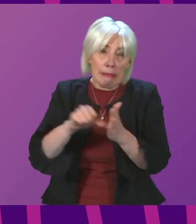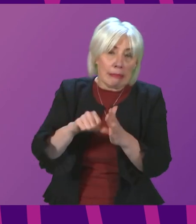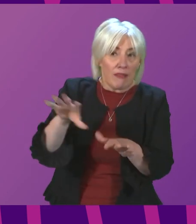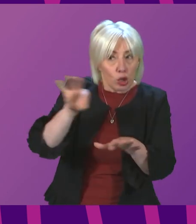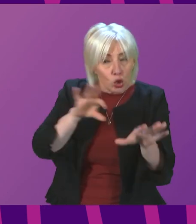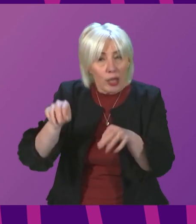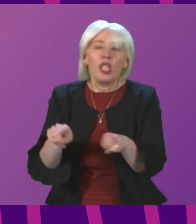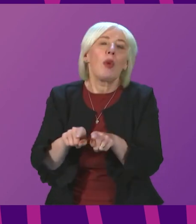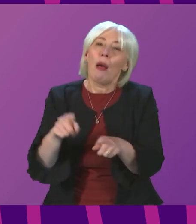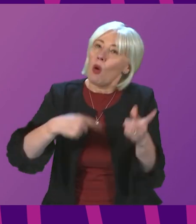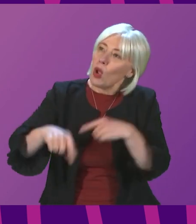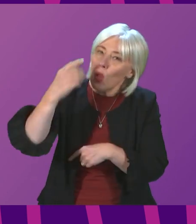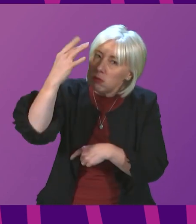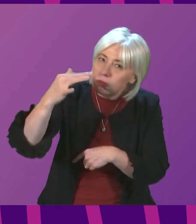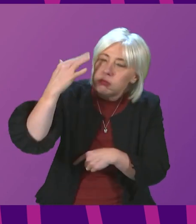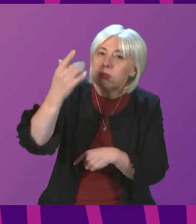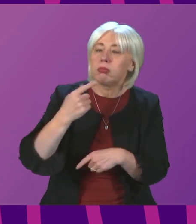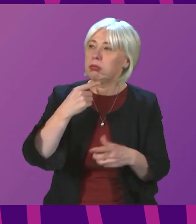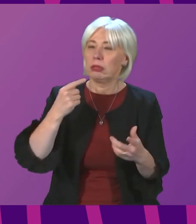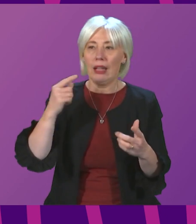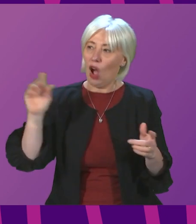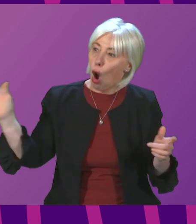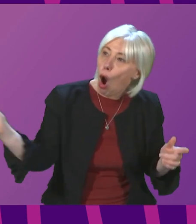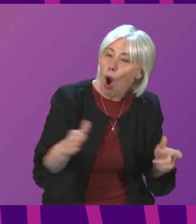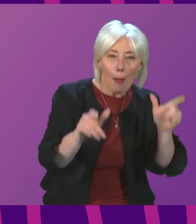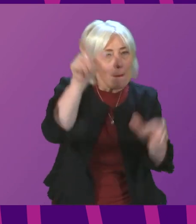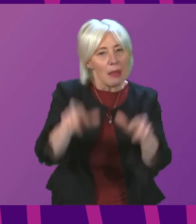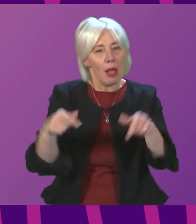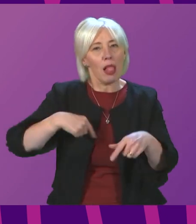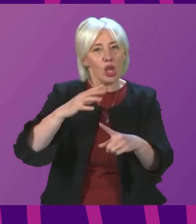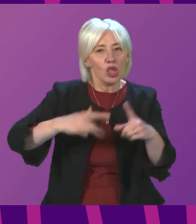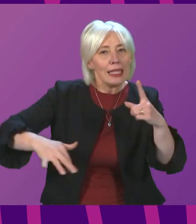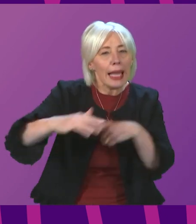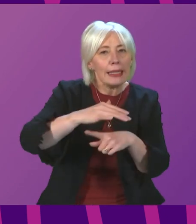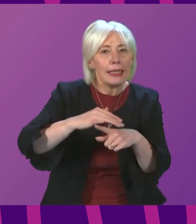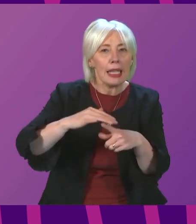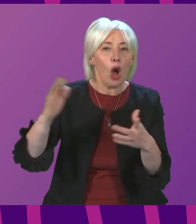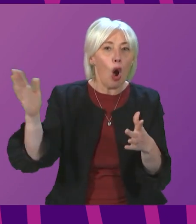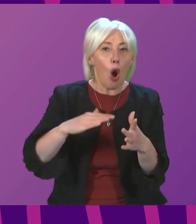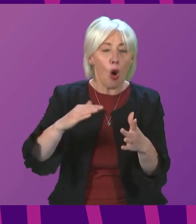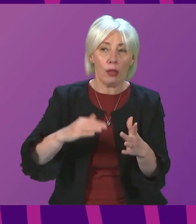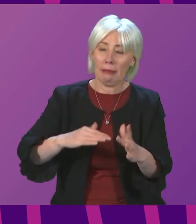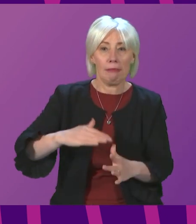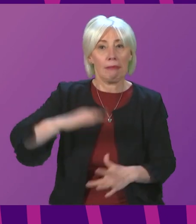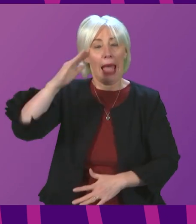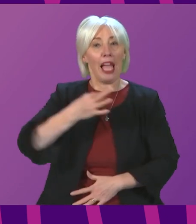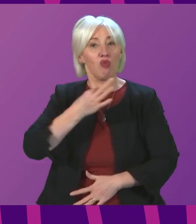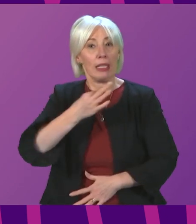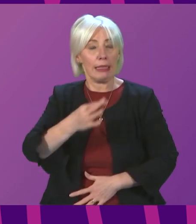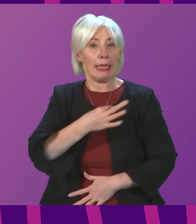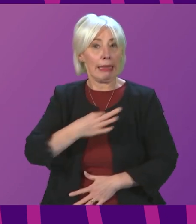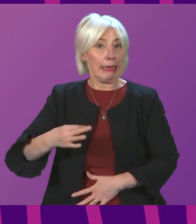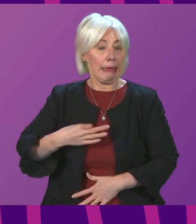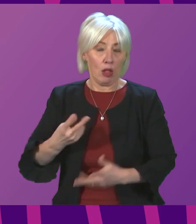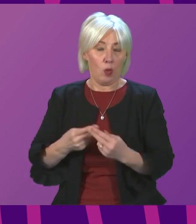consideration of and empathy for everyone in our society, including those who are at the highest clinical risk from COVID.